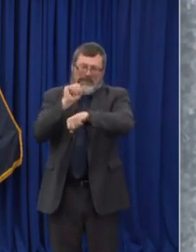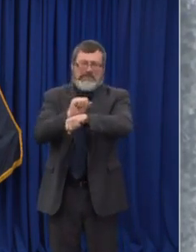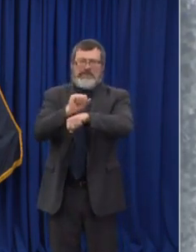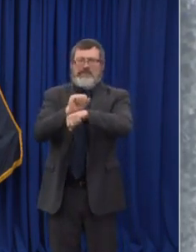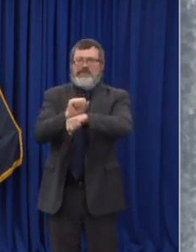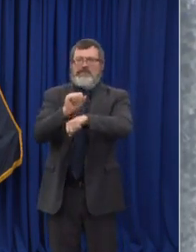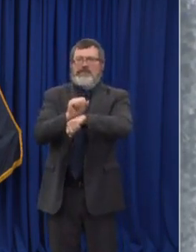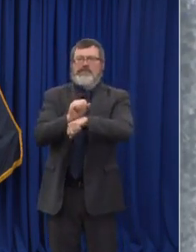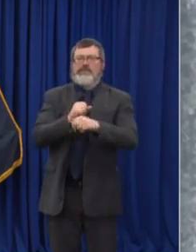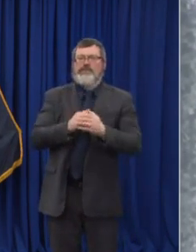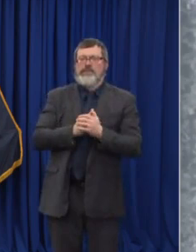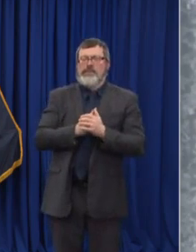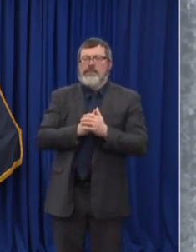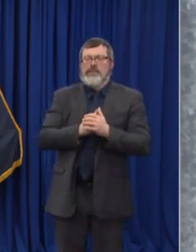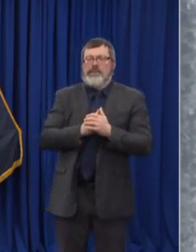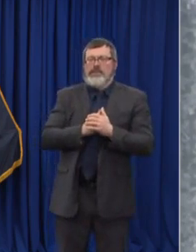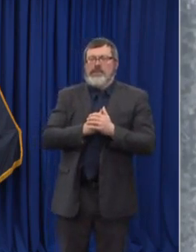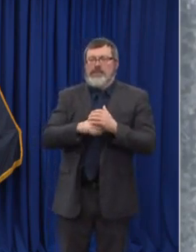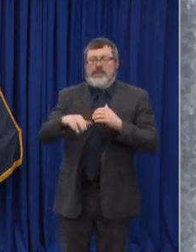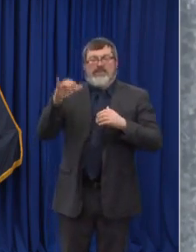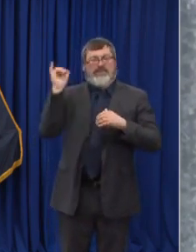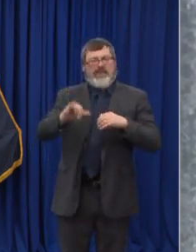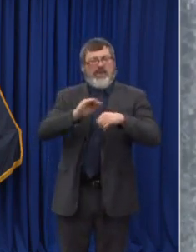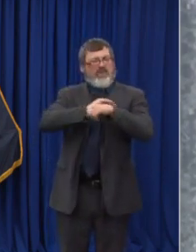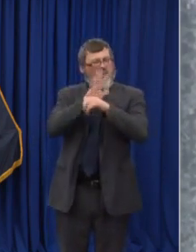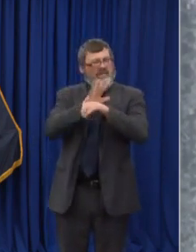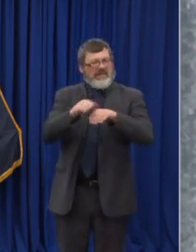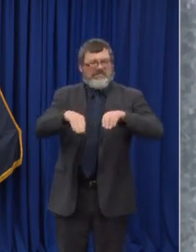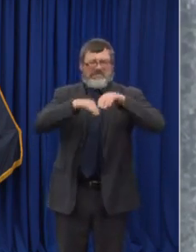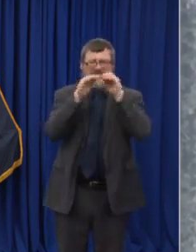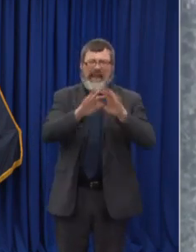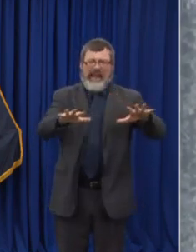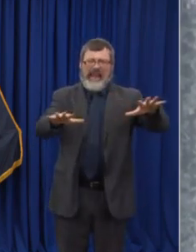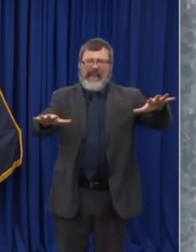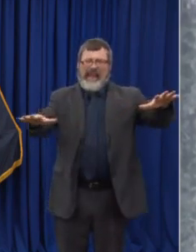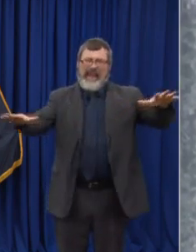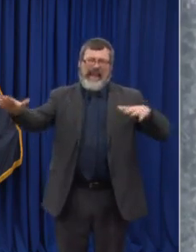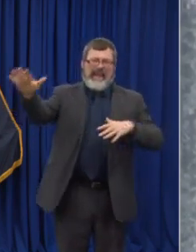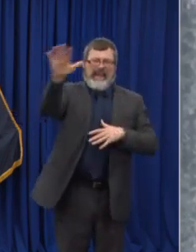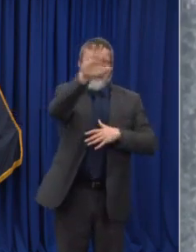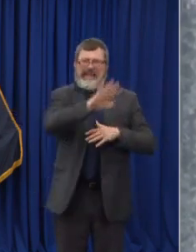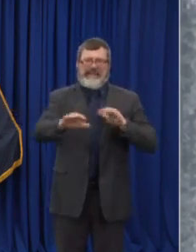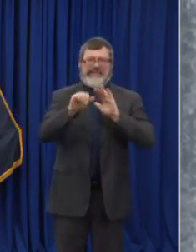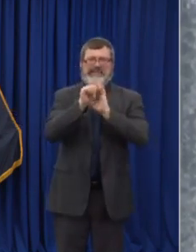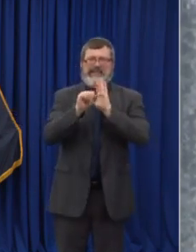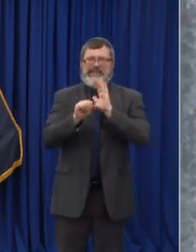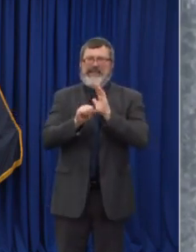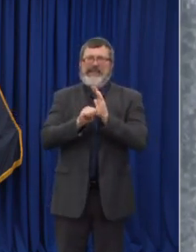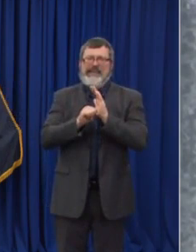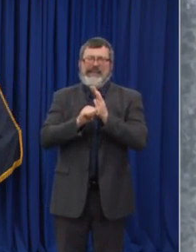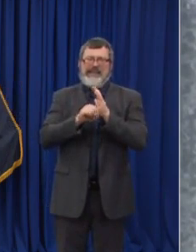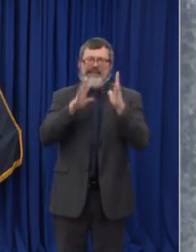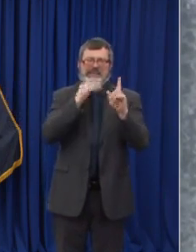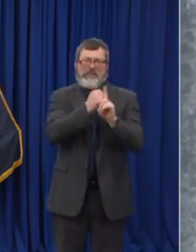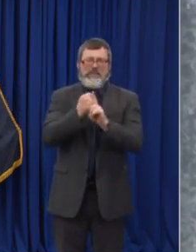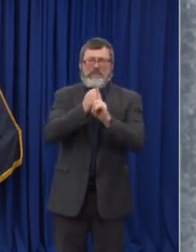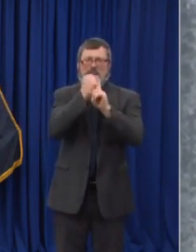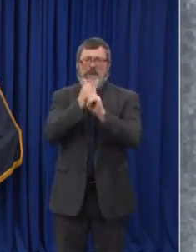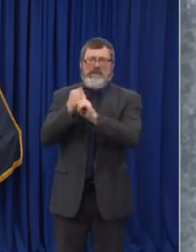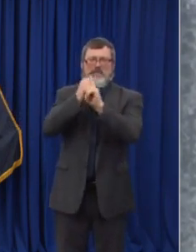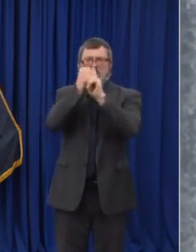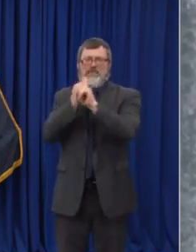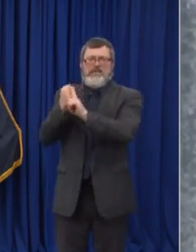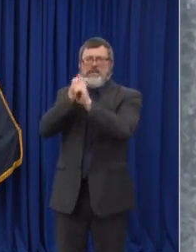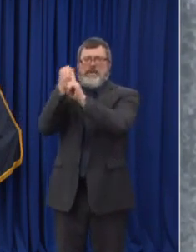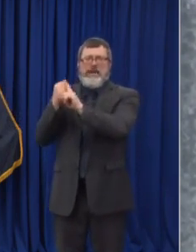facility or if you're an elected official. No one is immune. It's spreading in our communities. It doesn't just